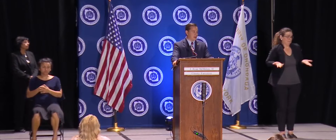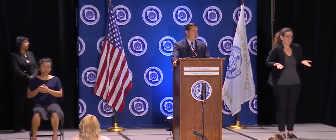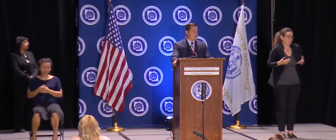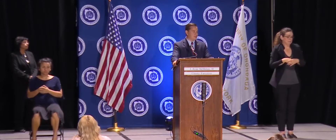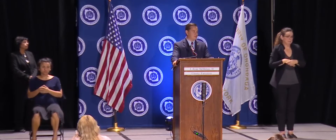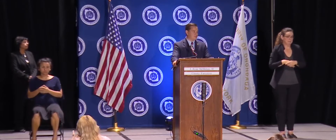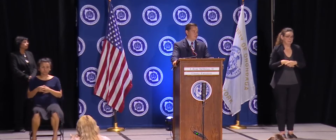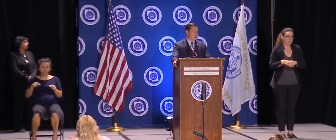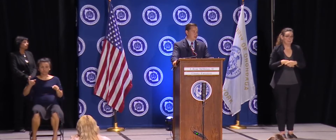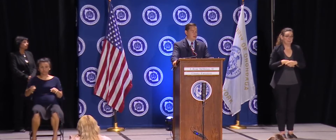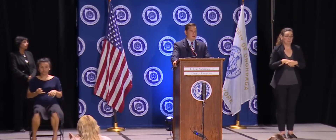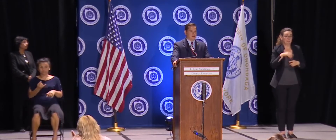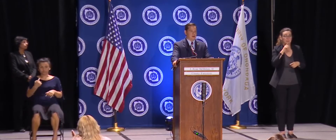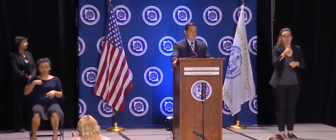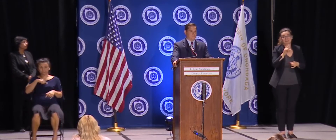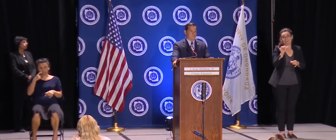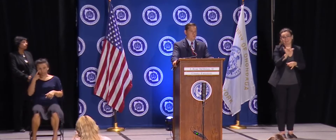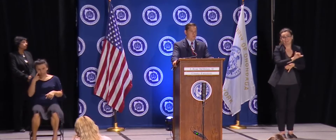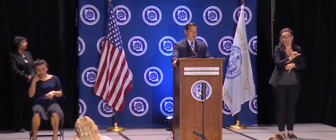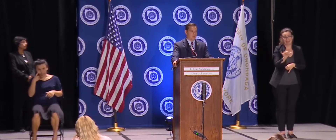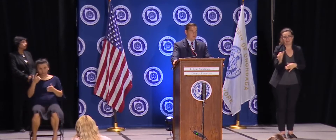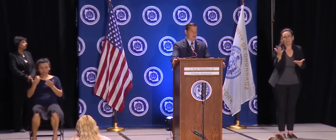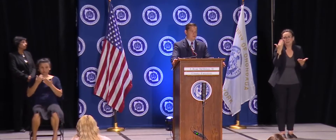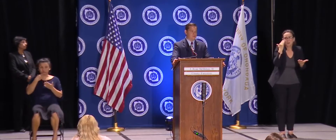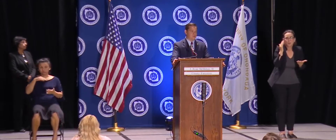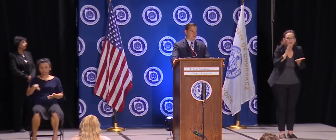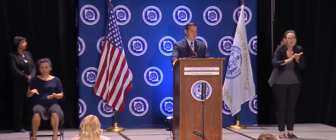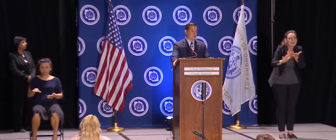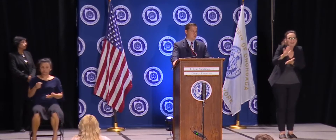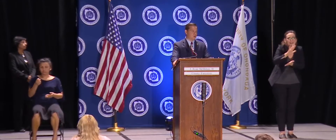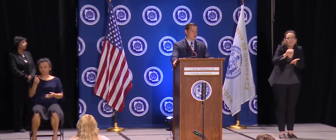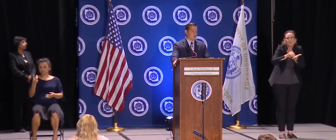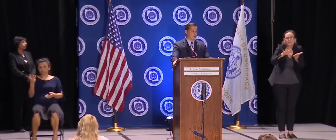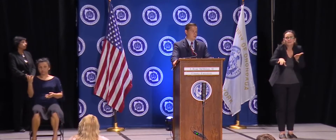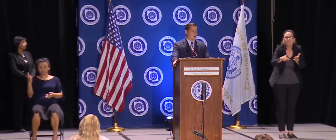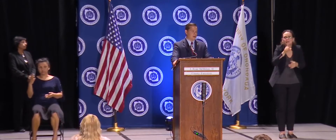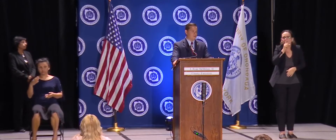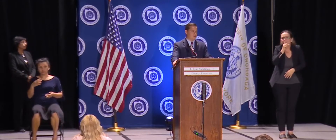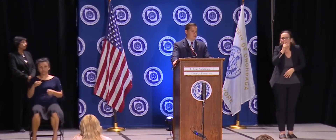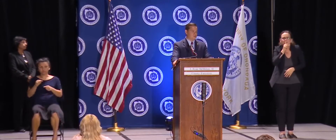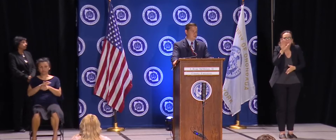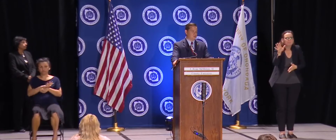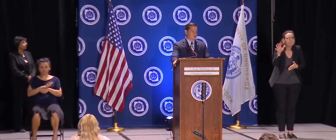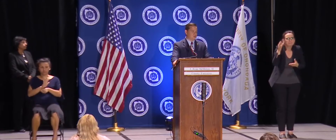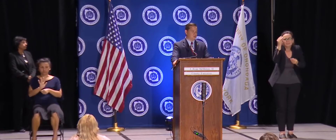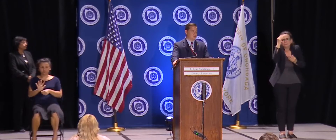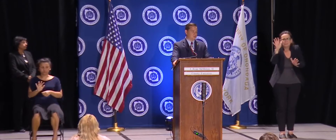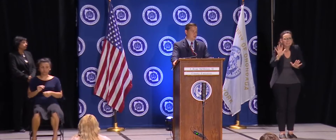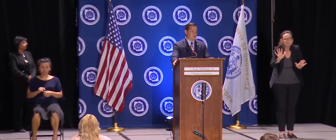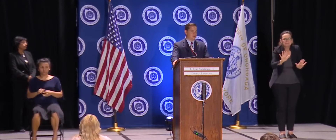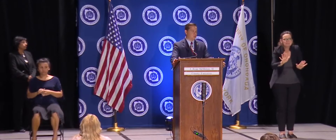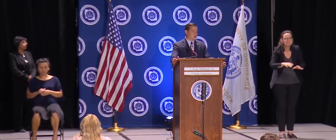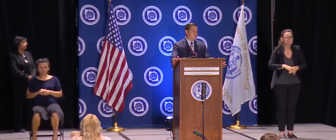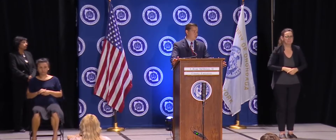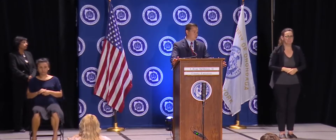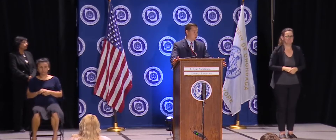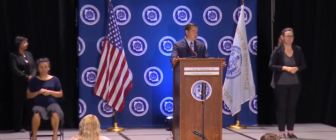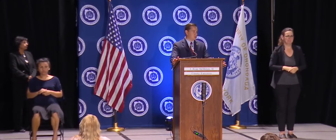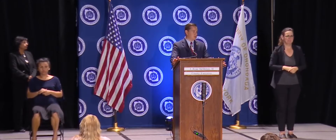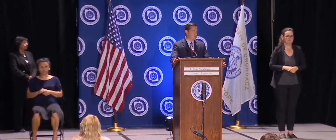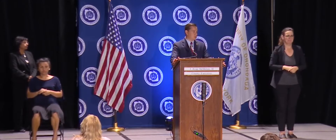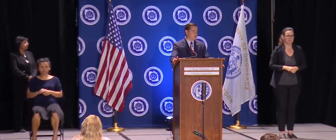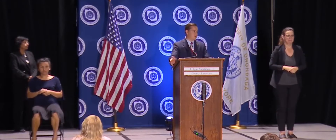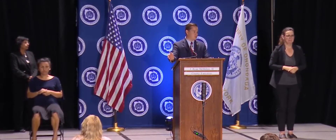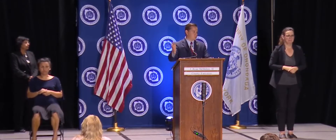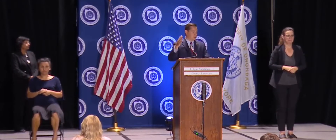from college kids each day, uh, we will probably have situations where we'll have children going into quarantines